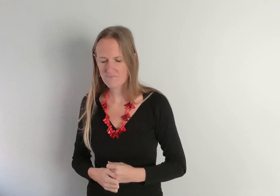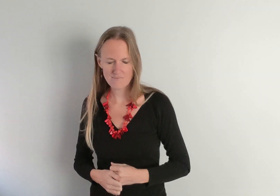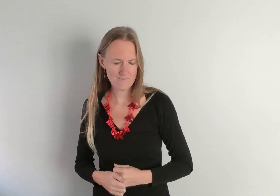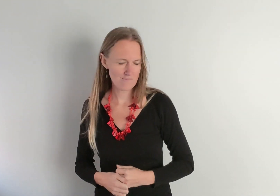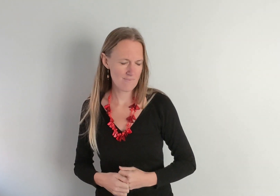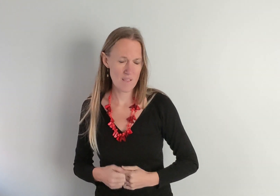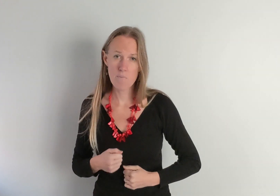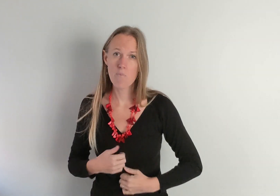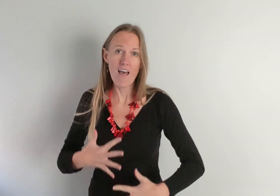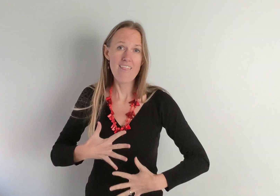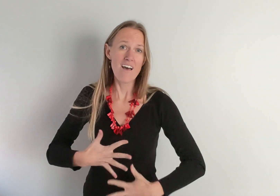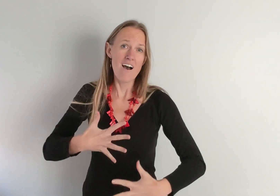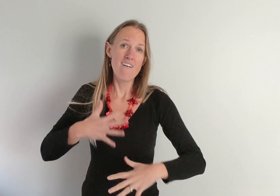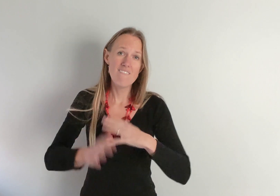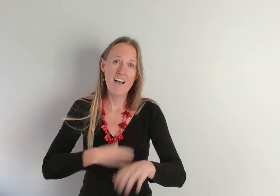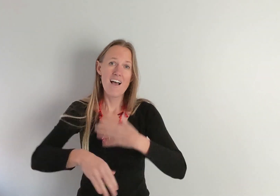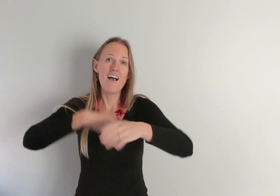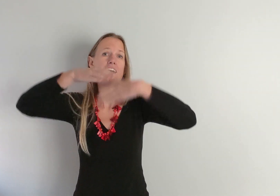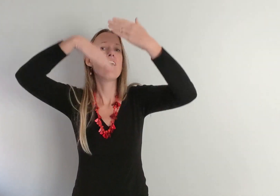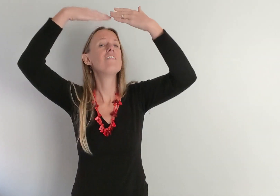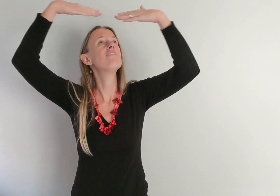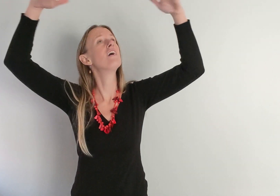Breath of heaven